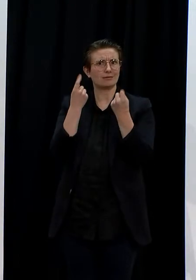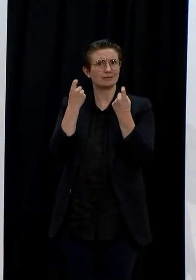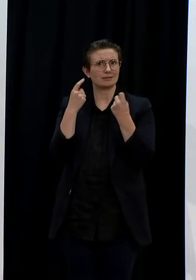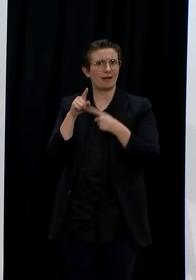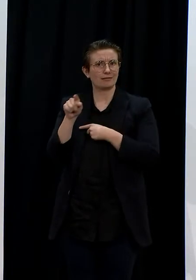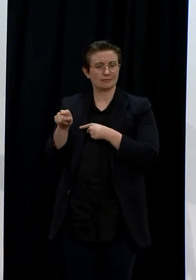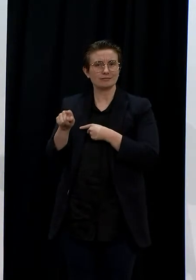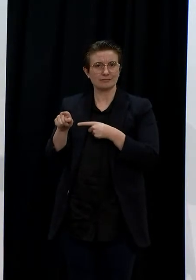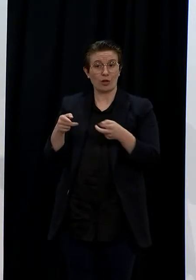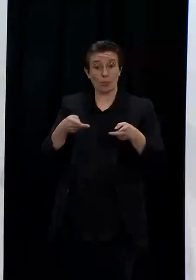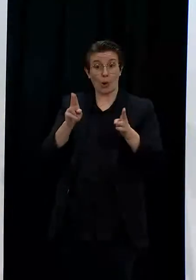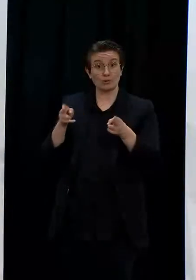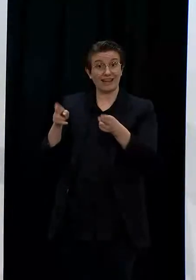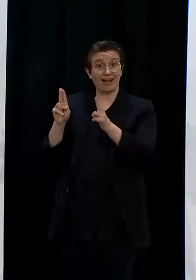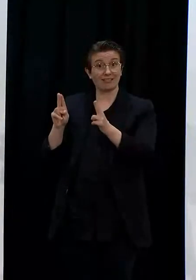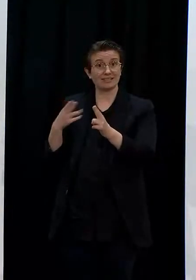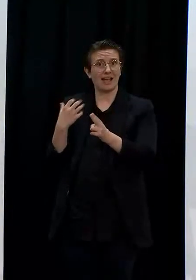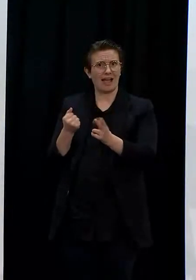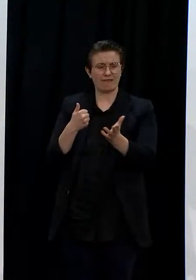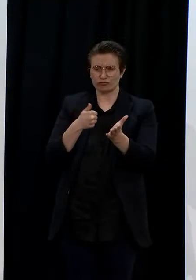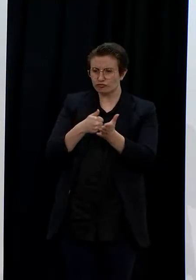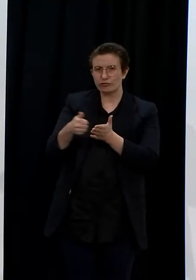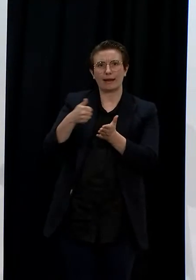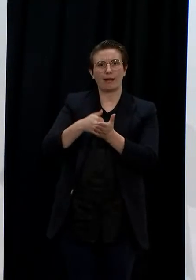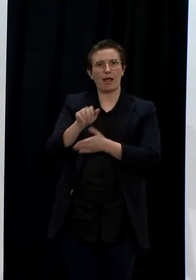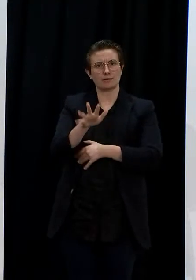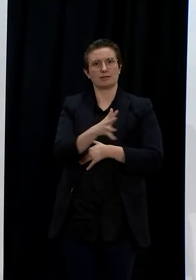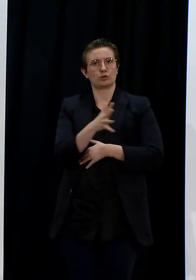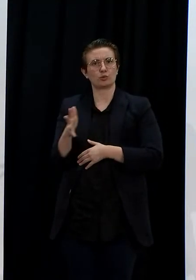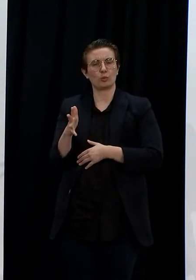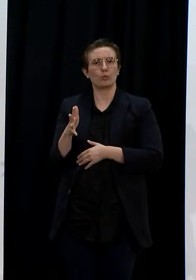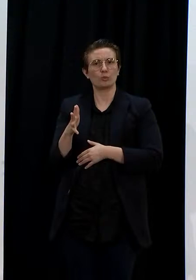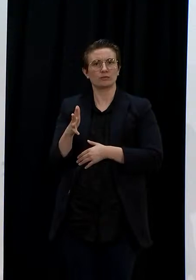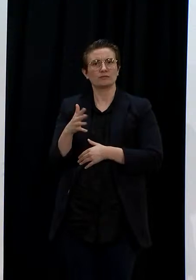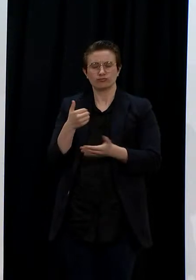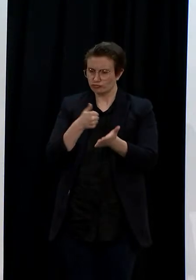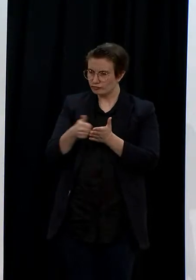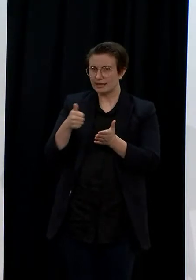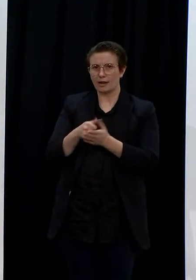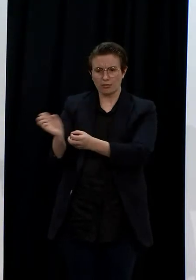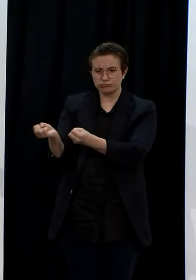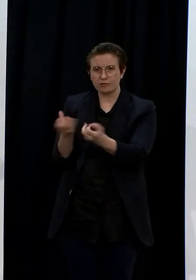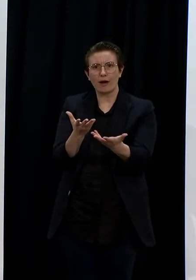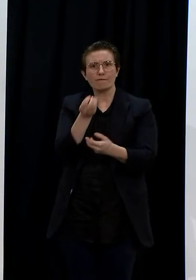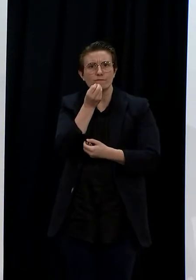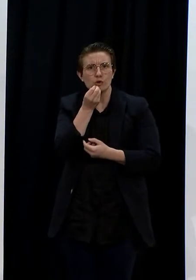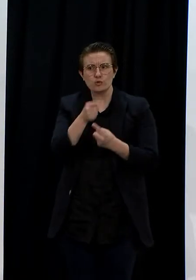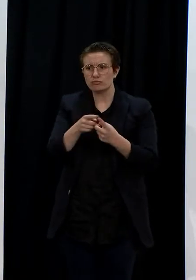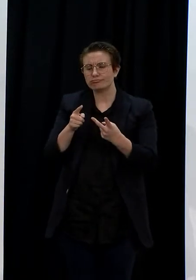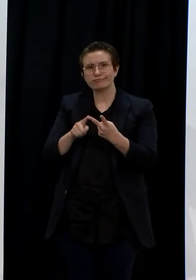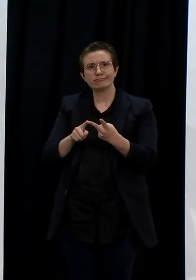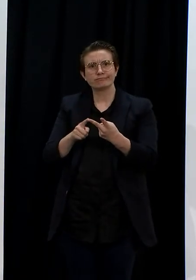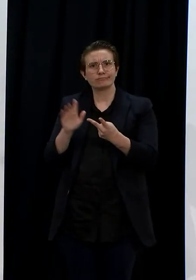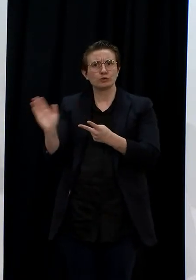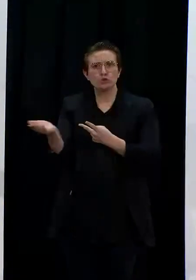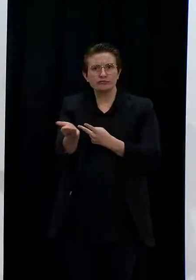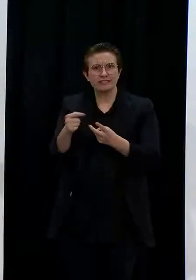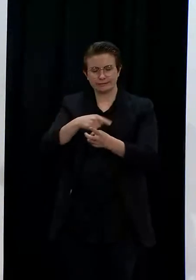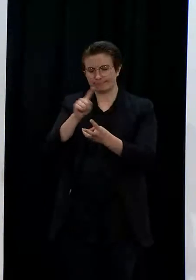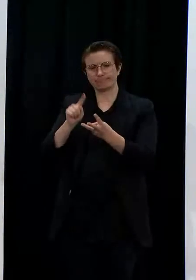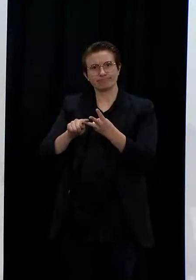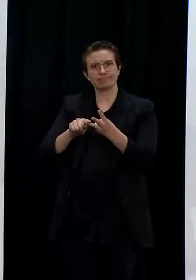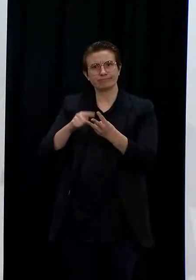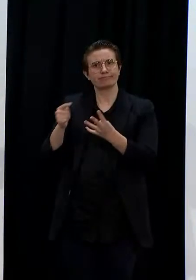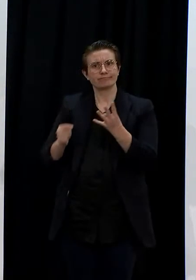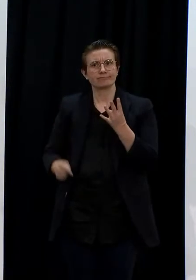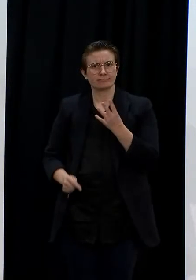of service to those who are in our facilities and a 160,000 New Zealanders who have been through our facilities would